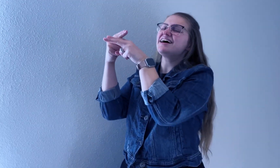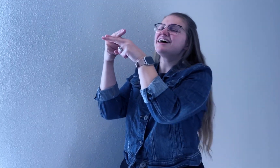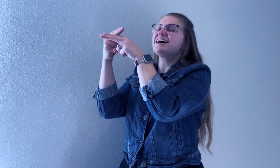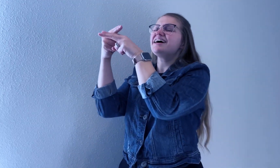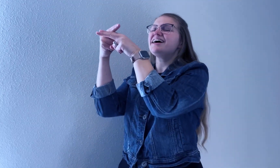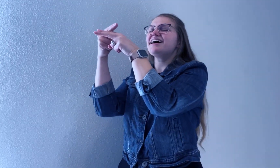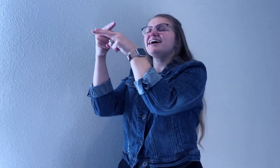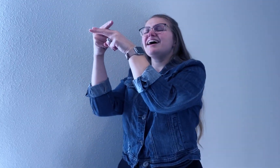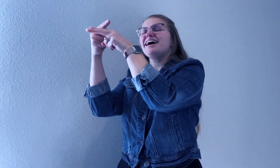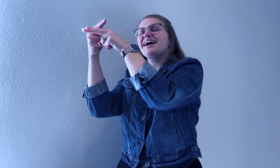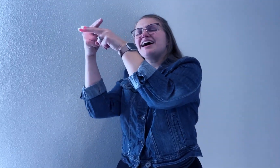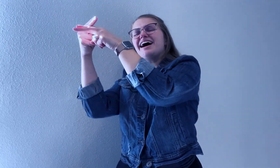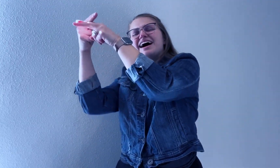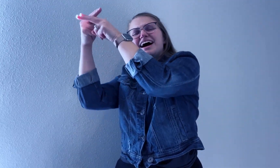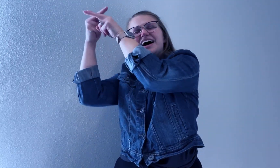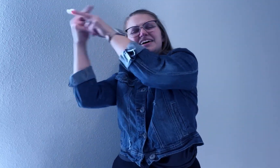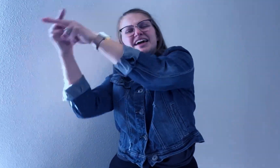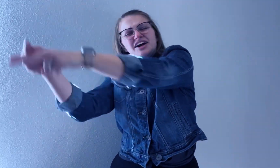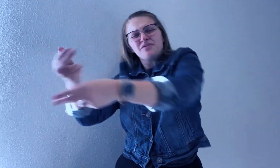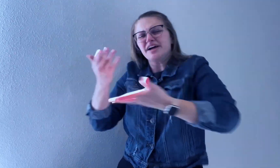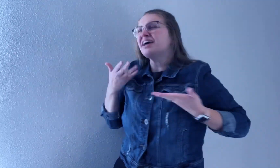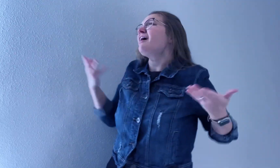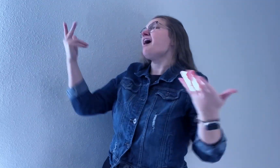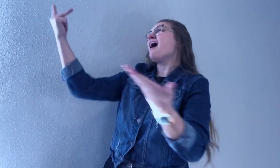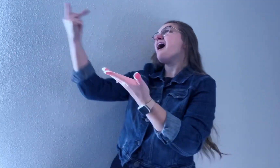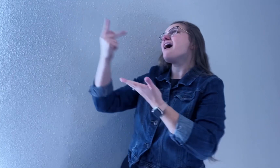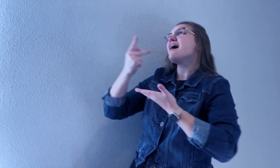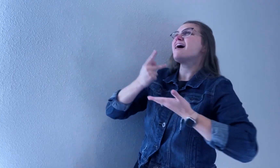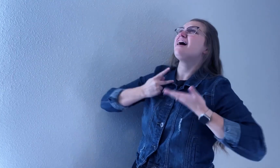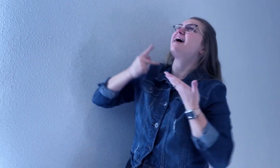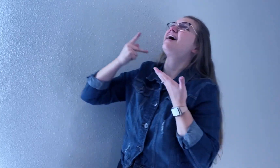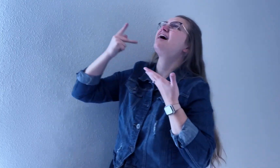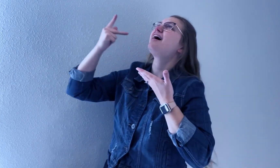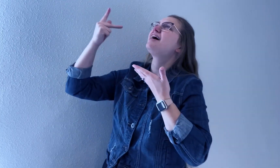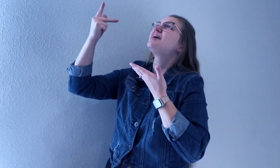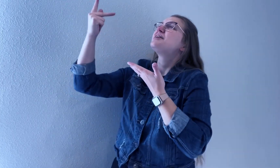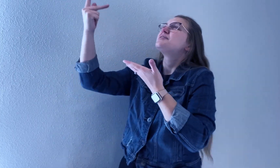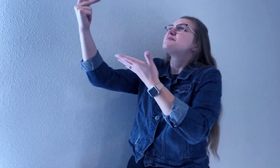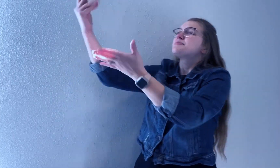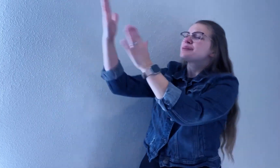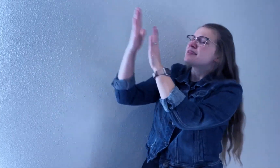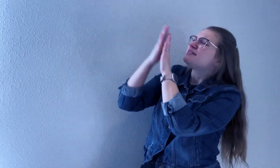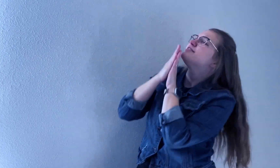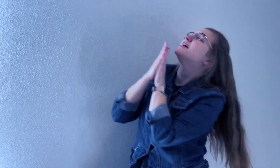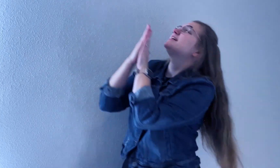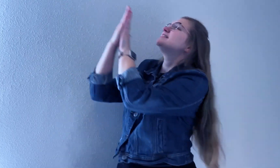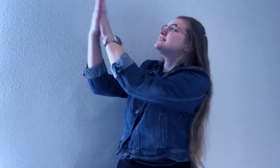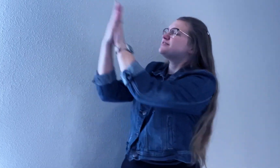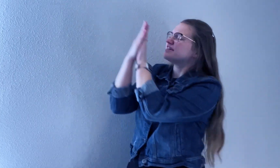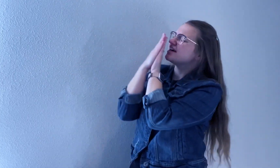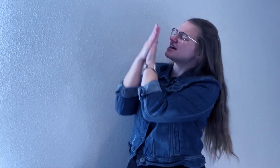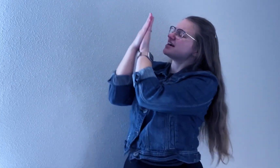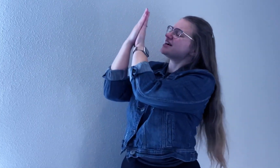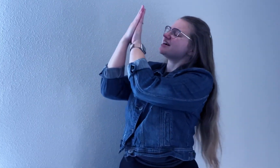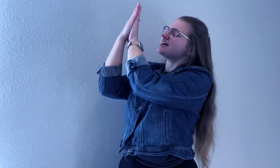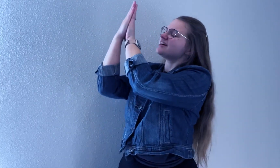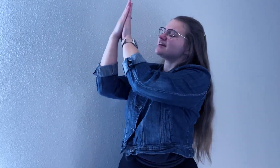Here we are, face to face